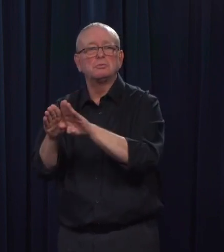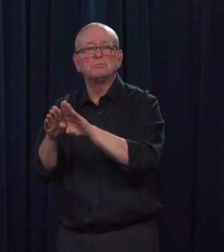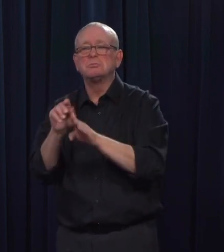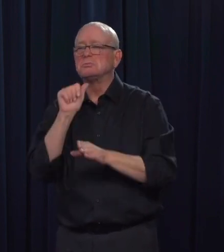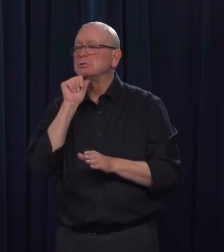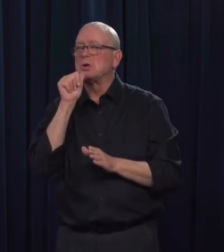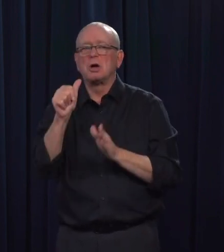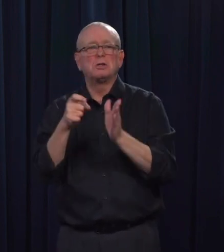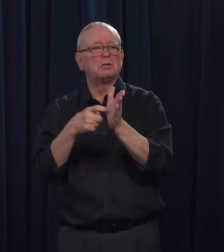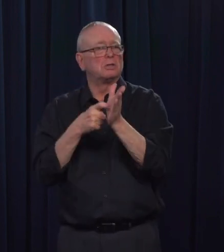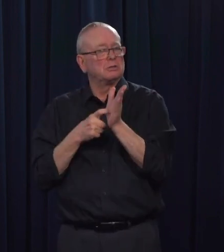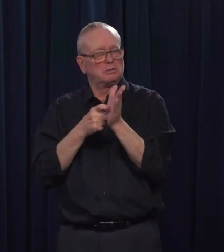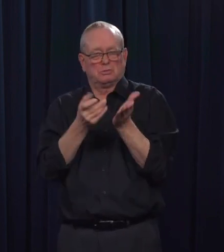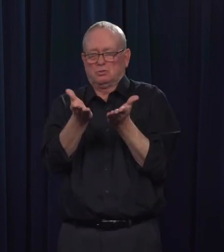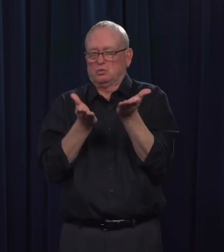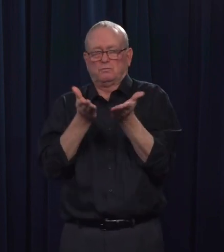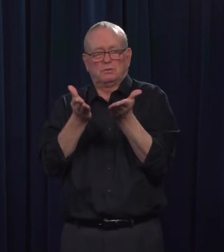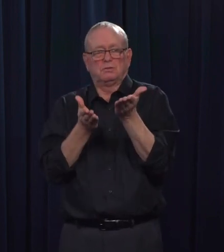they would not be affected.